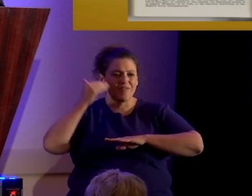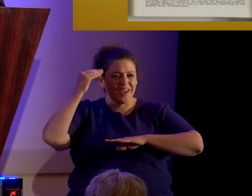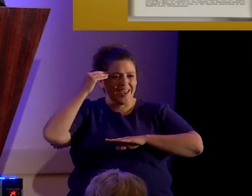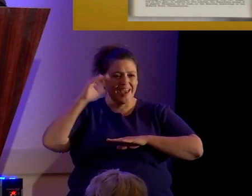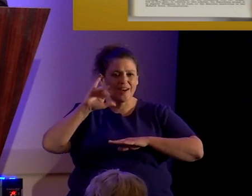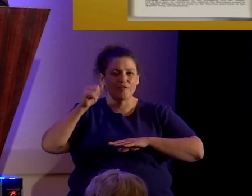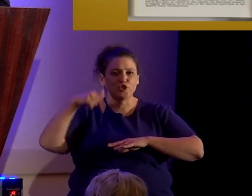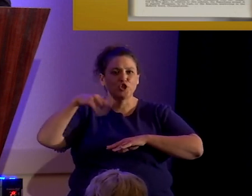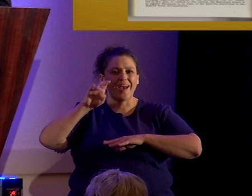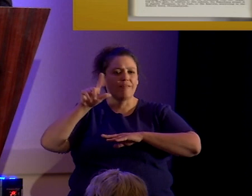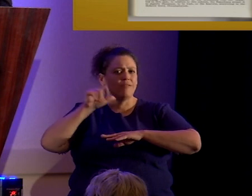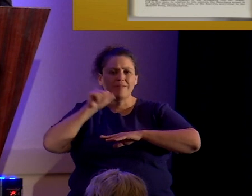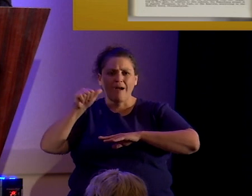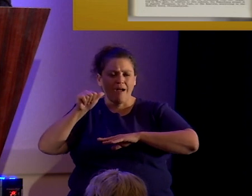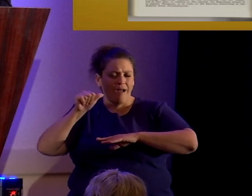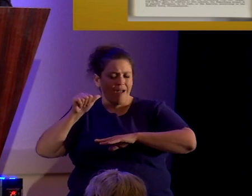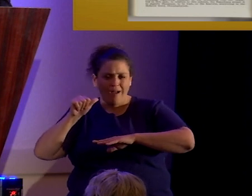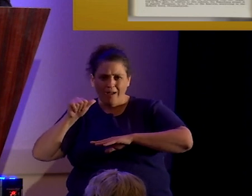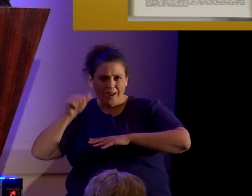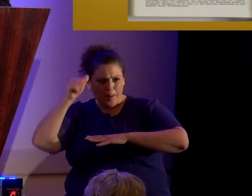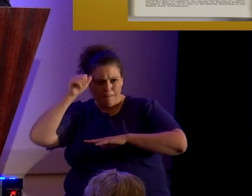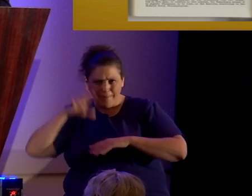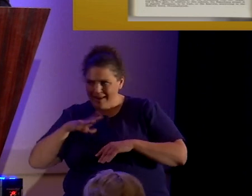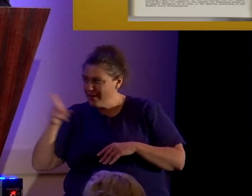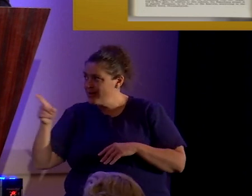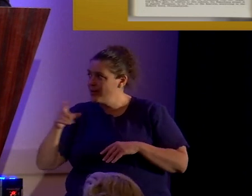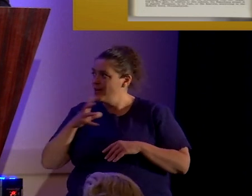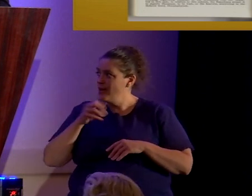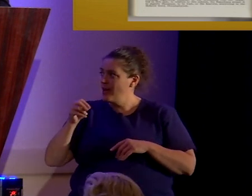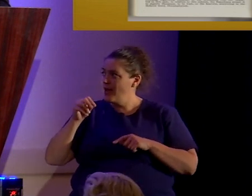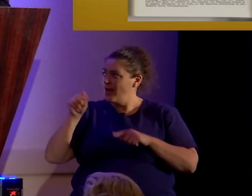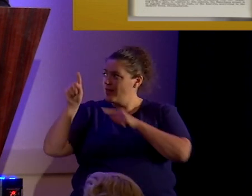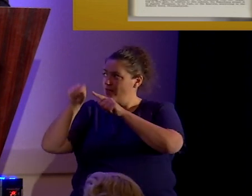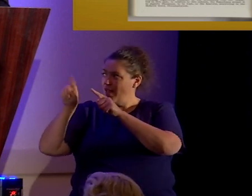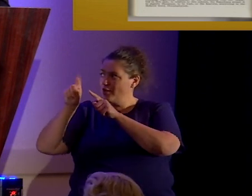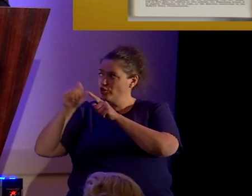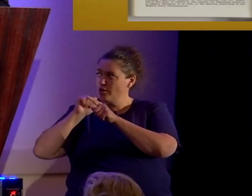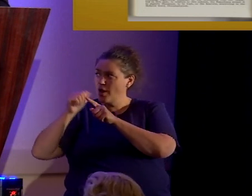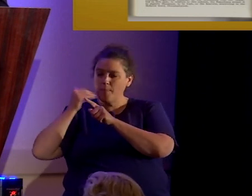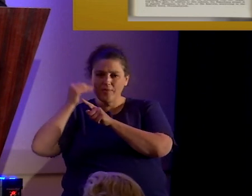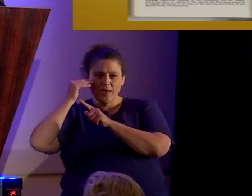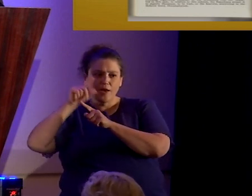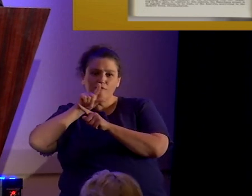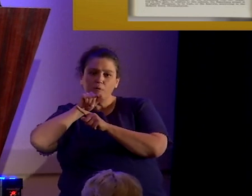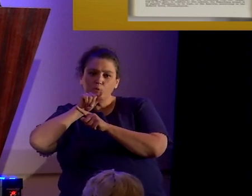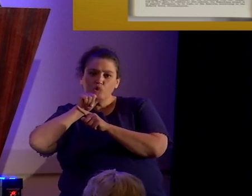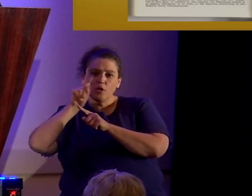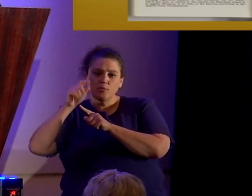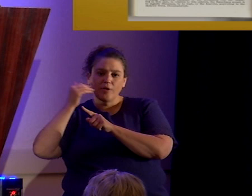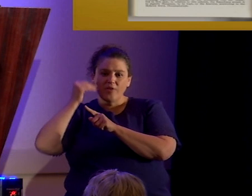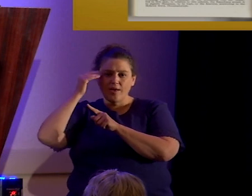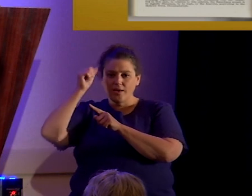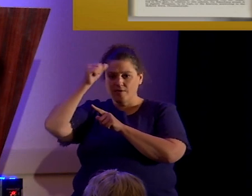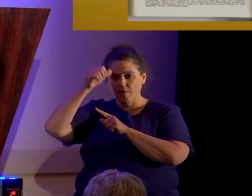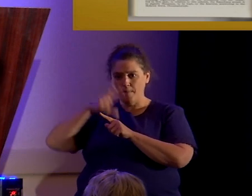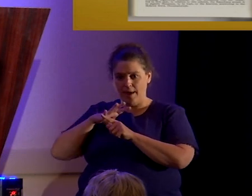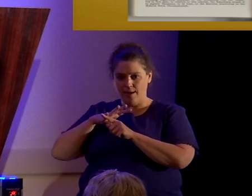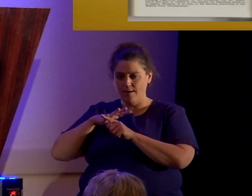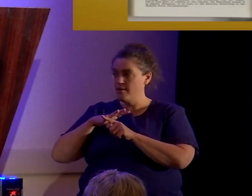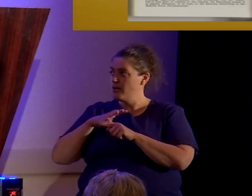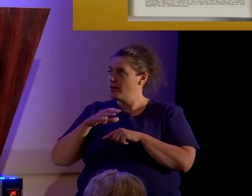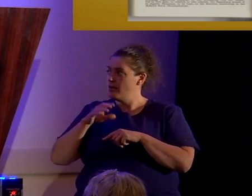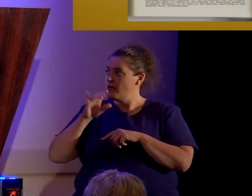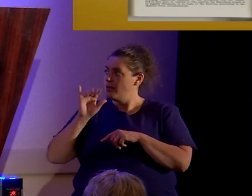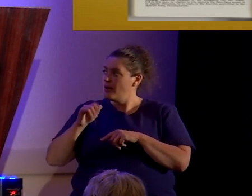jackal. It should be Anubis, the God, and this should not have the head of a bird. It should have the head of a man and it should be the